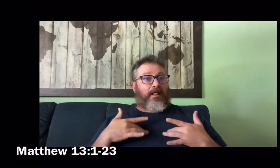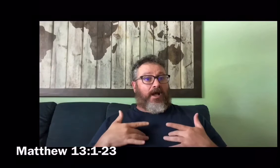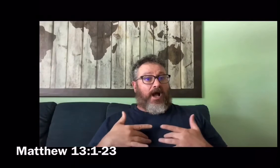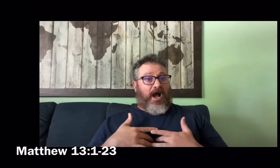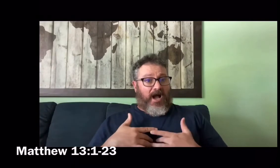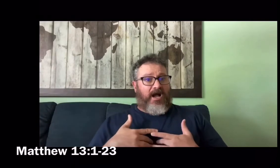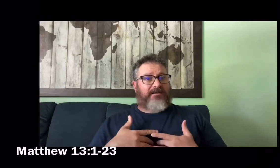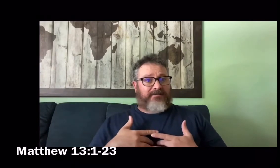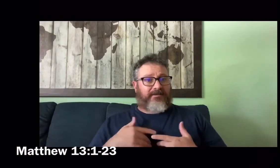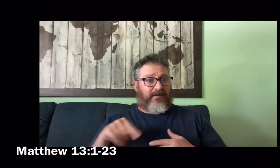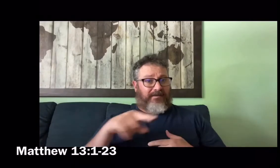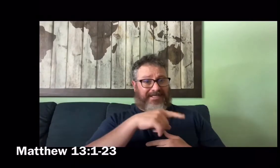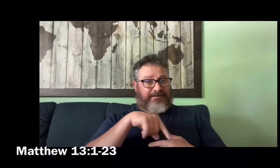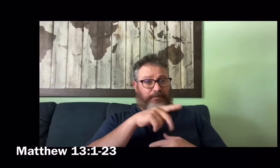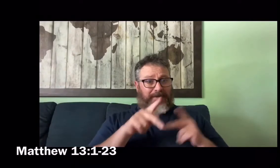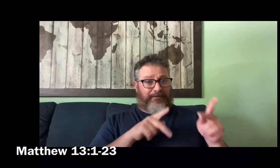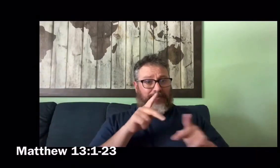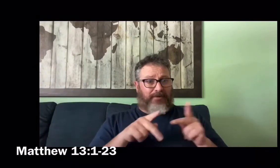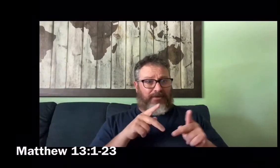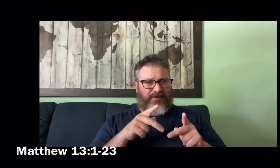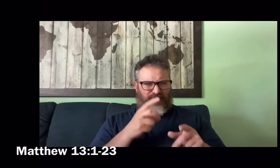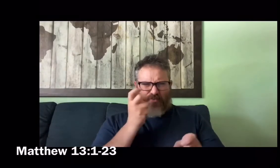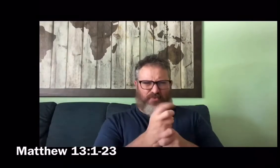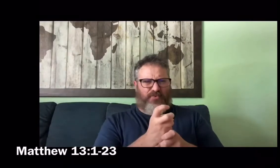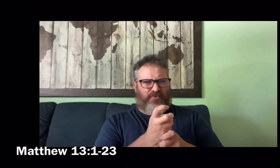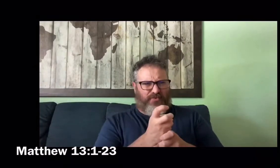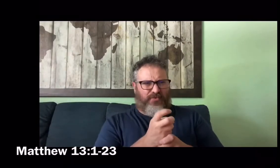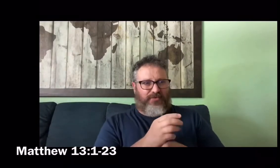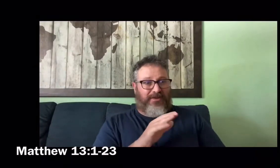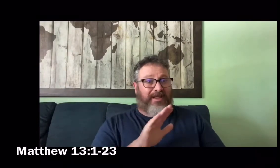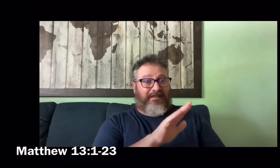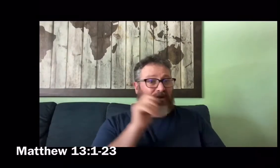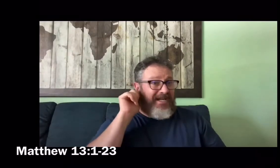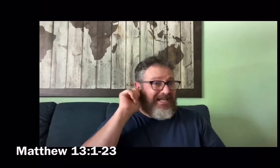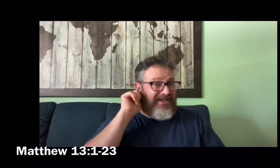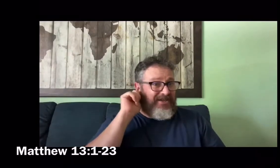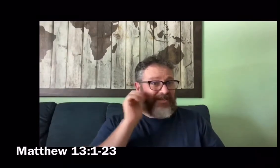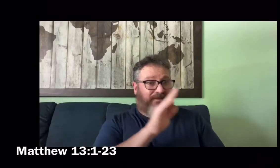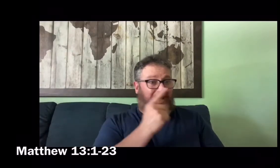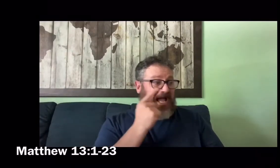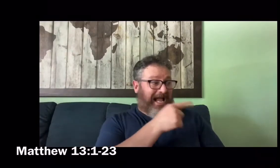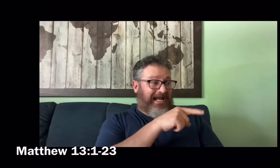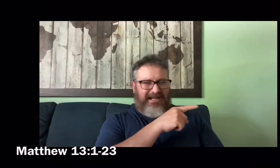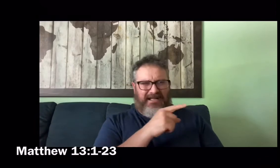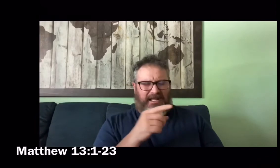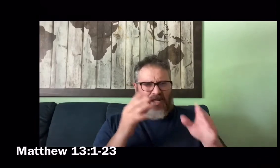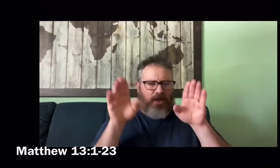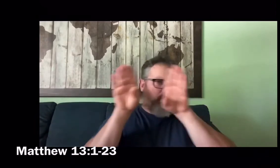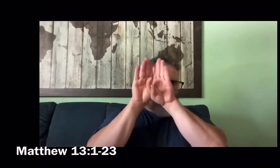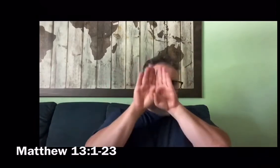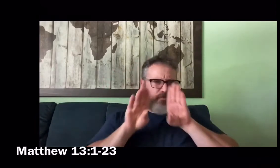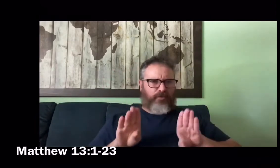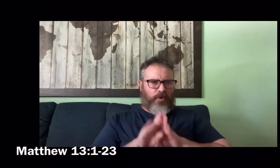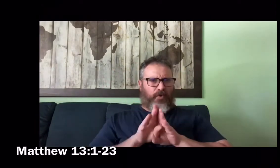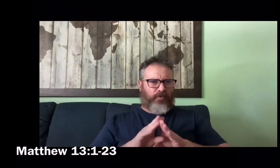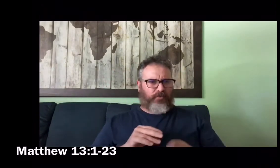You shall indeed look but never see. Gross is the heart of this people.